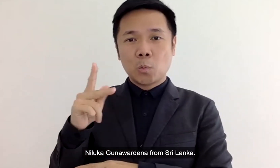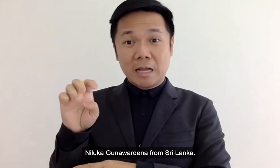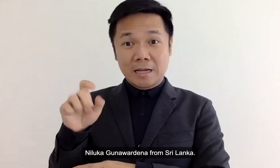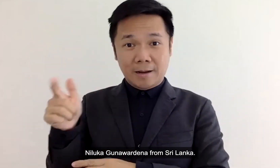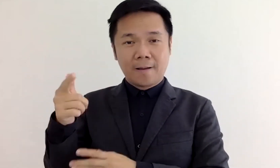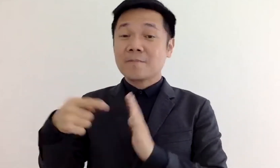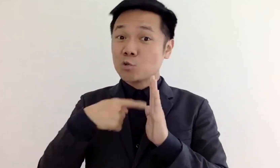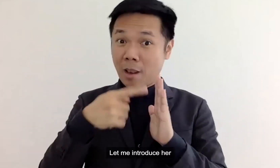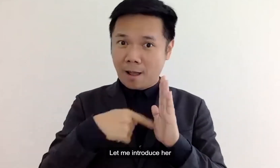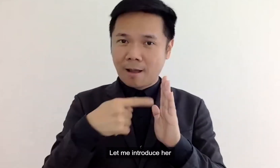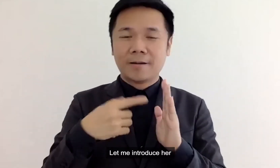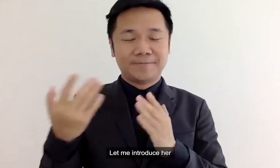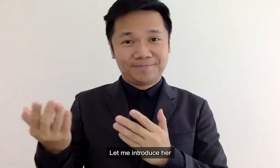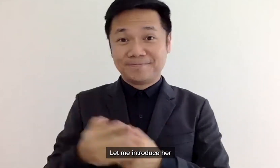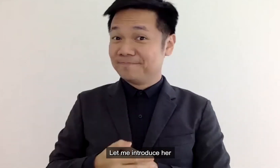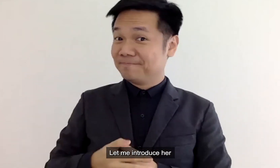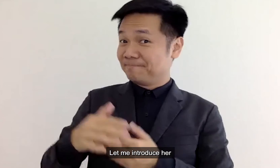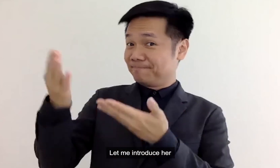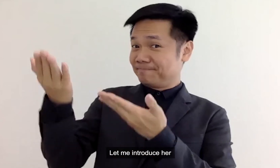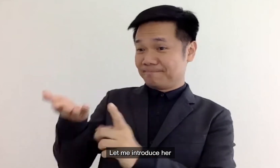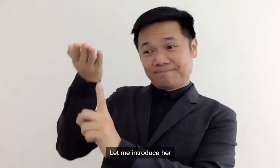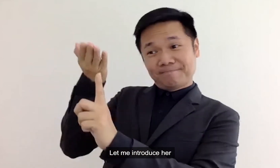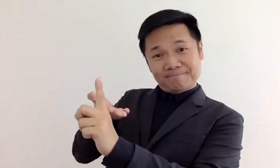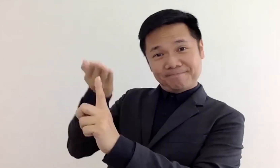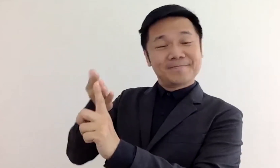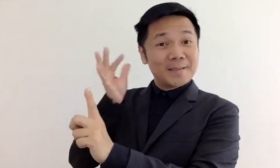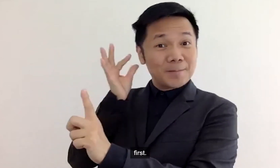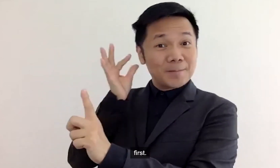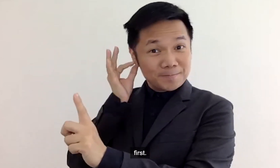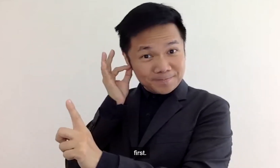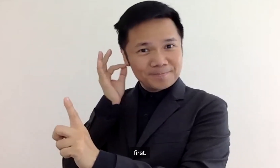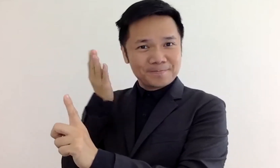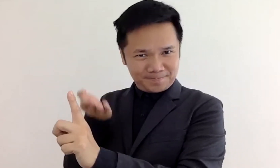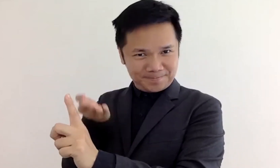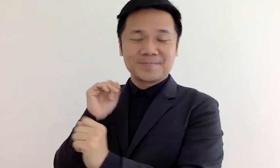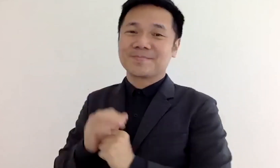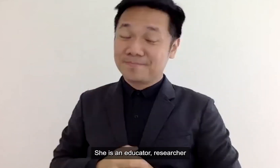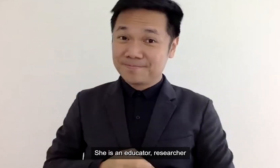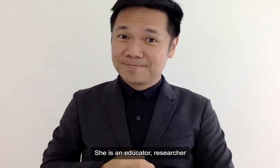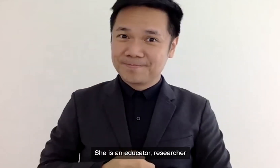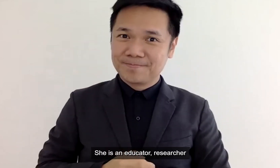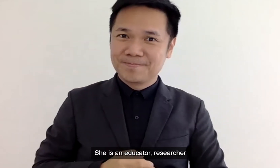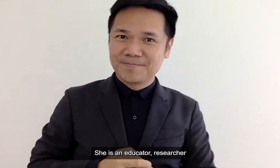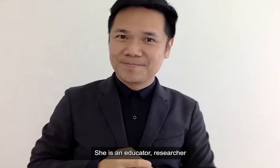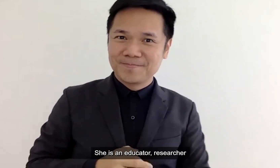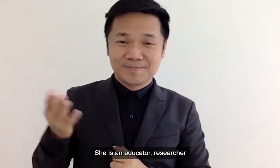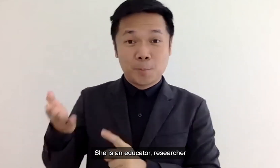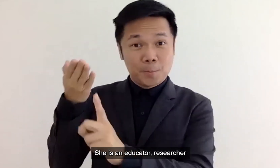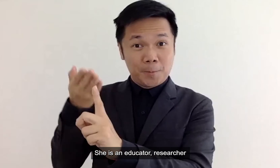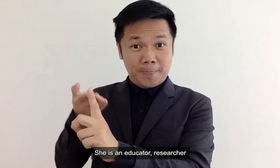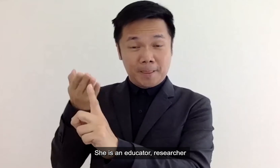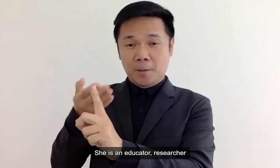sri lanka let me introduce her uh first she is an